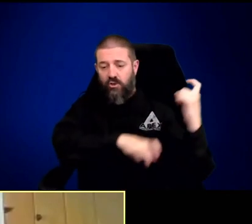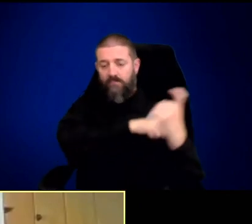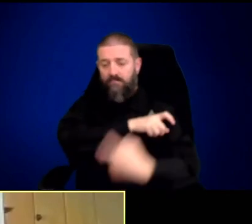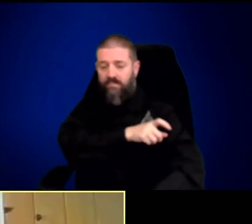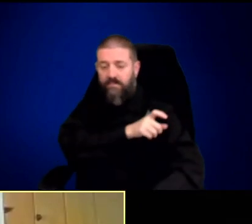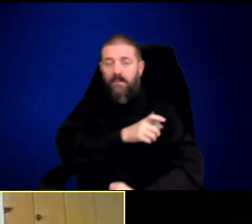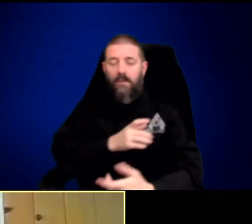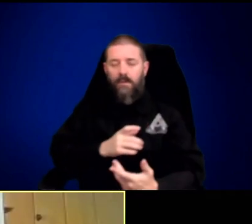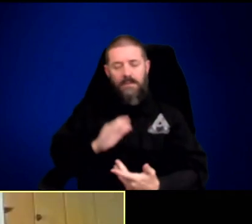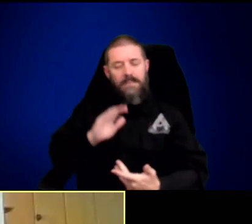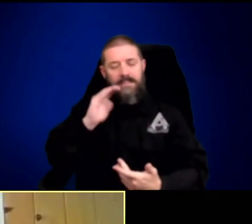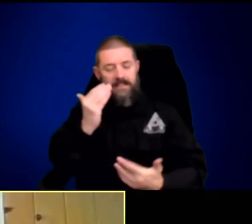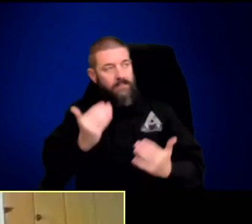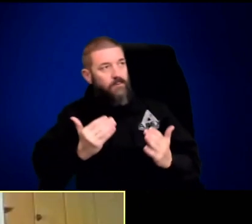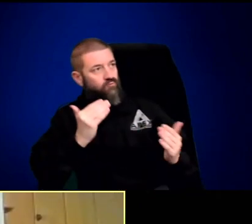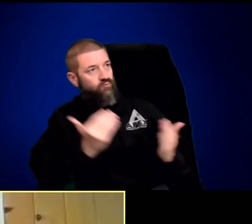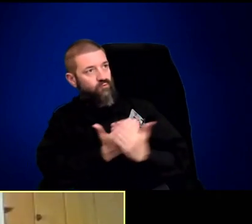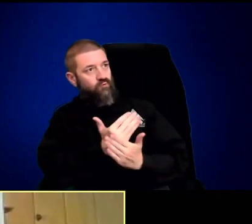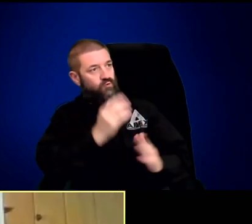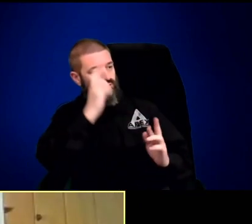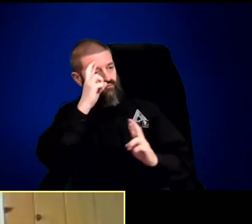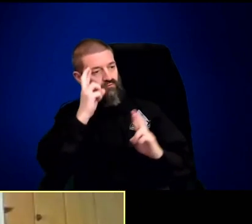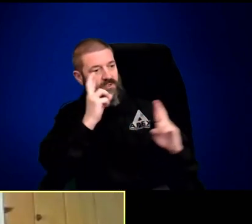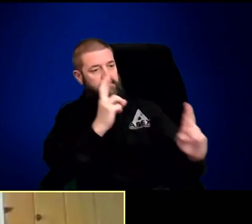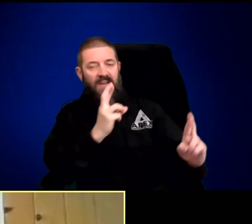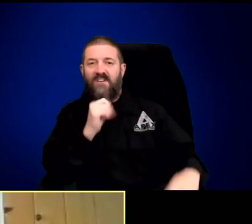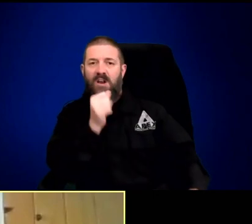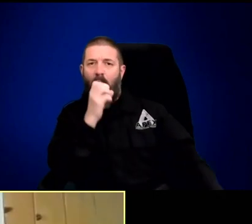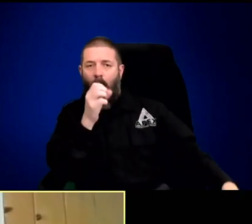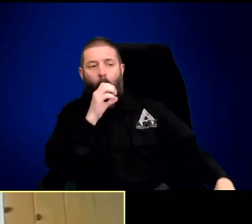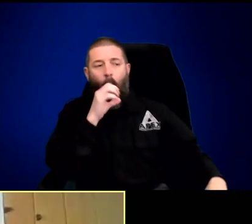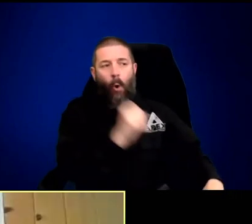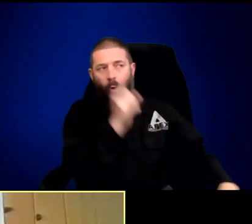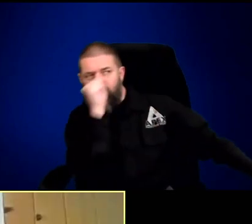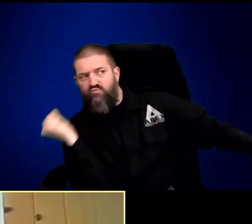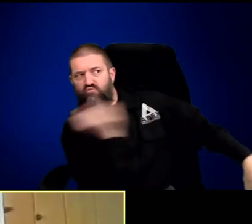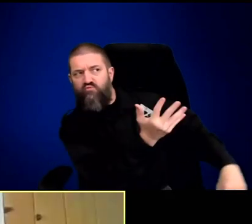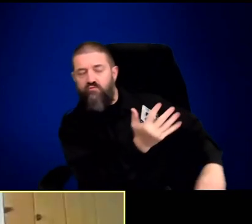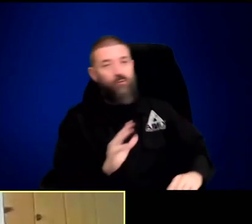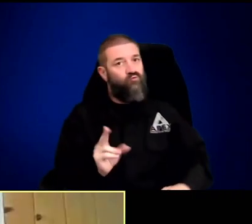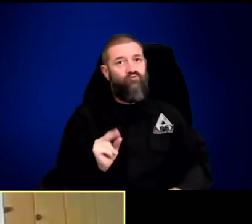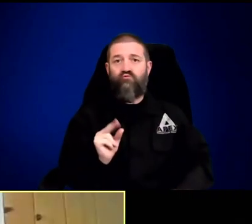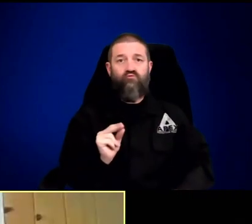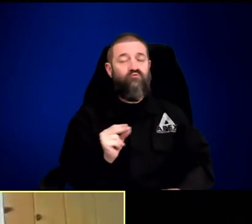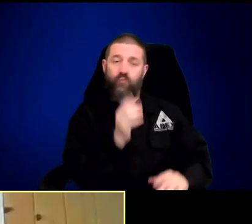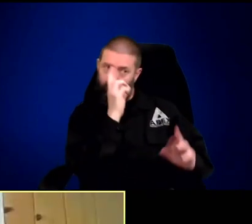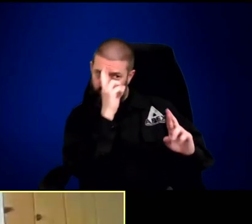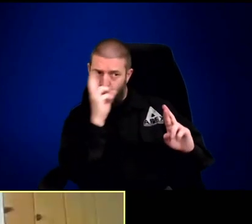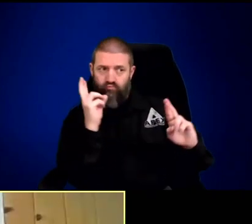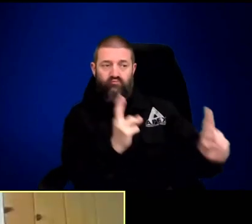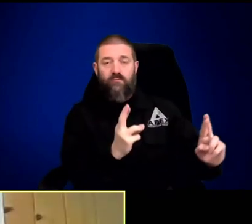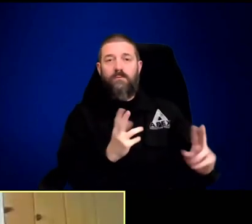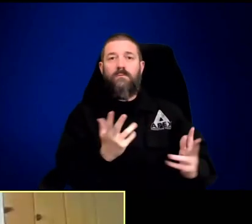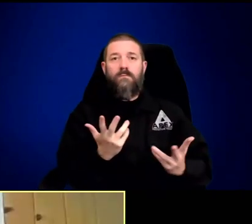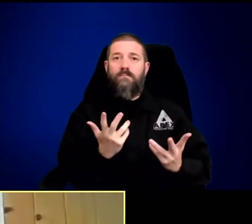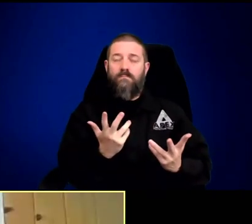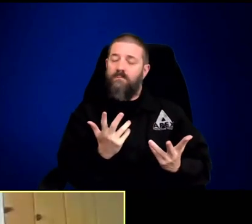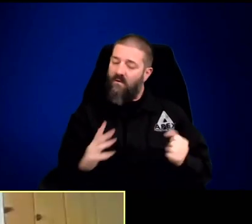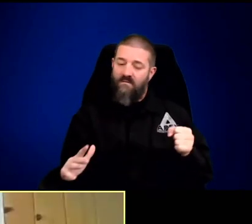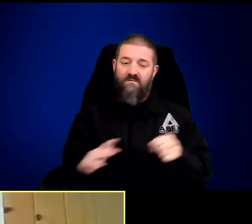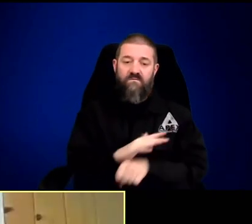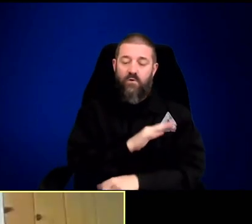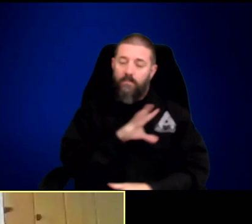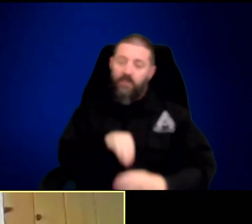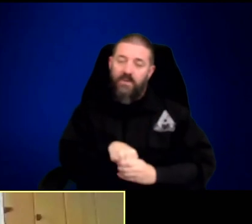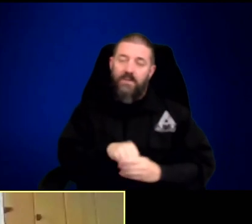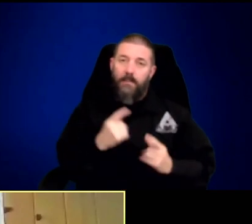had some health problems, some injuries this year. And there seems to be a smooth transition of power to the younger guy, who probably